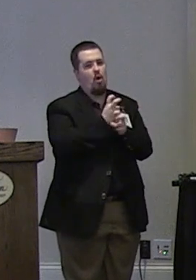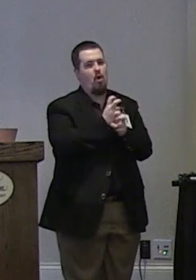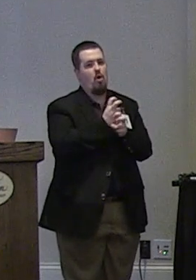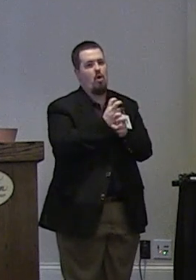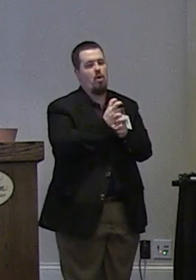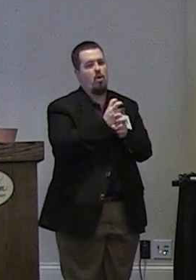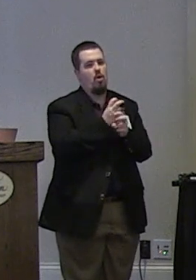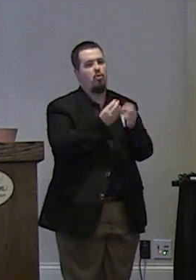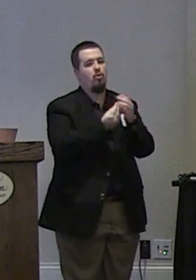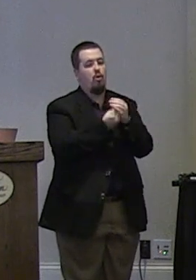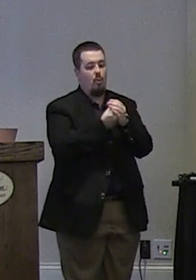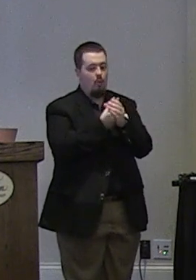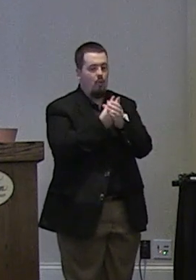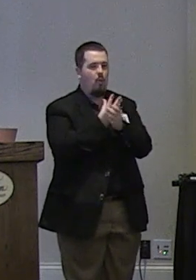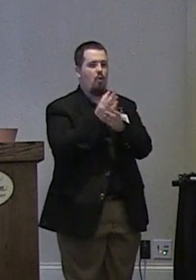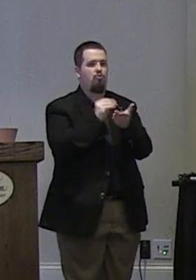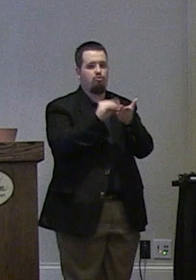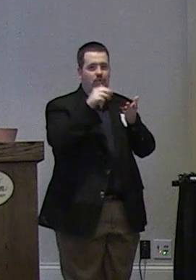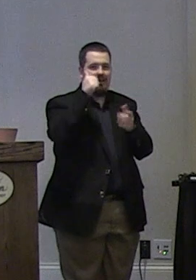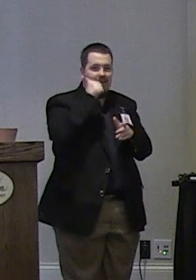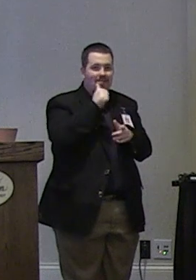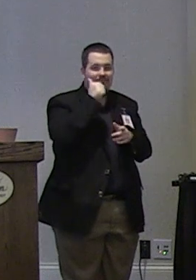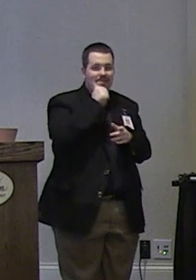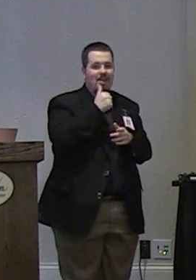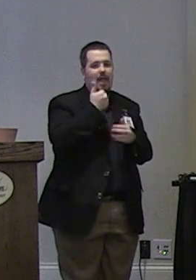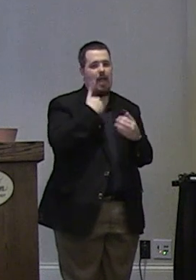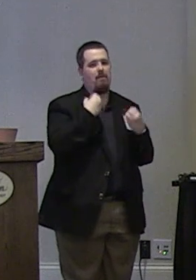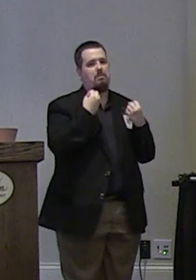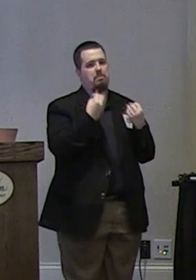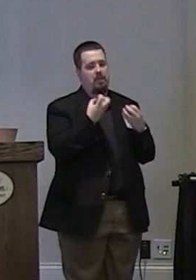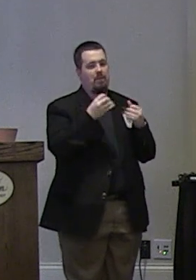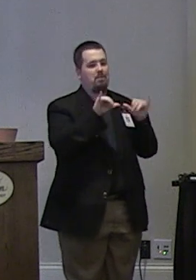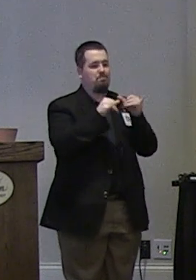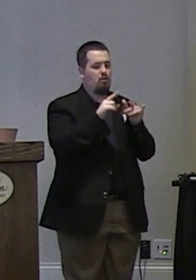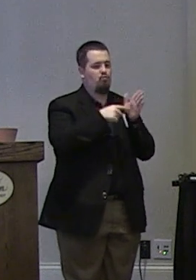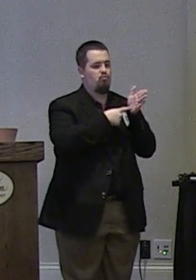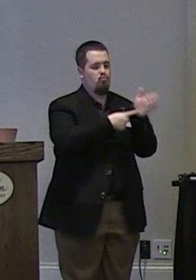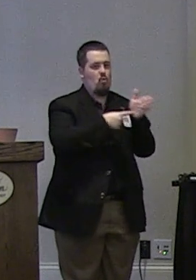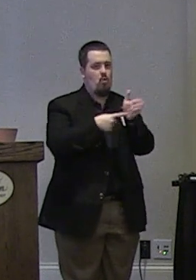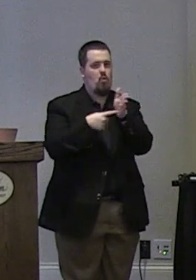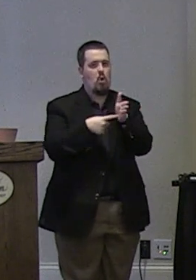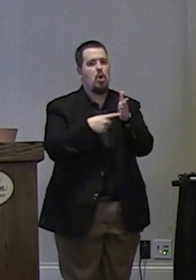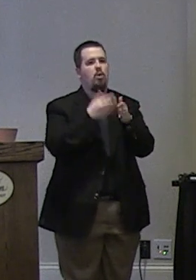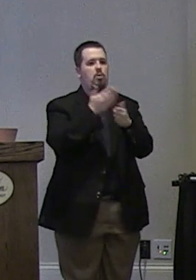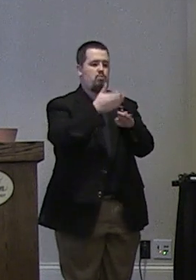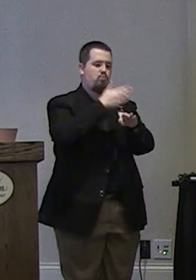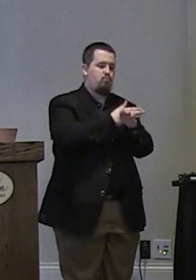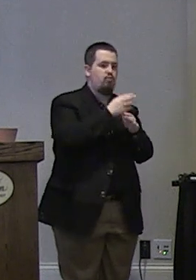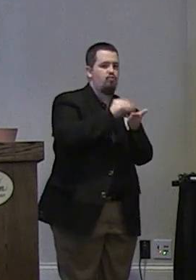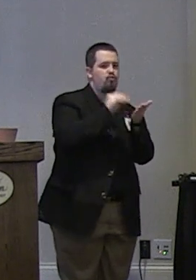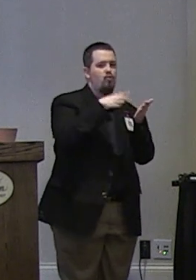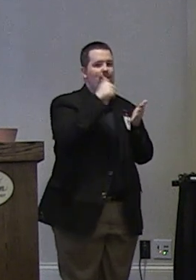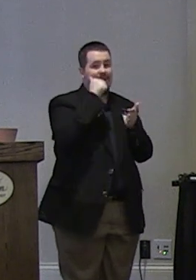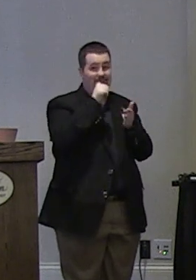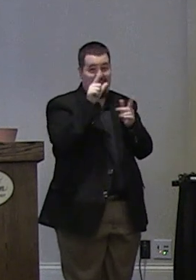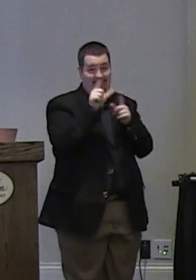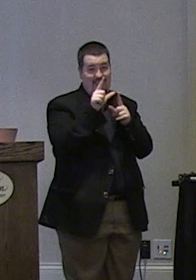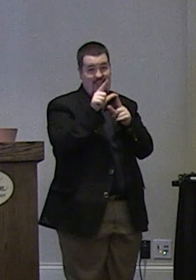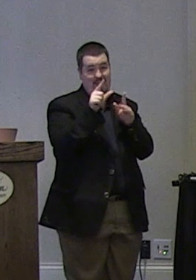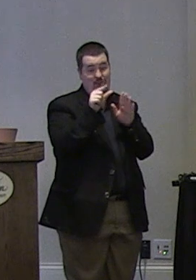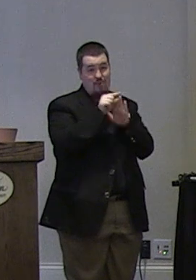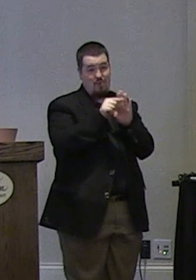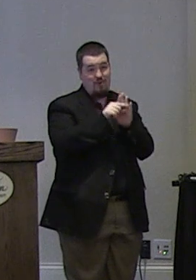and we grow students every day and we have multiple measures to show that we grow students every day and that letter grade